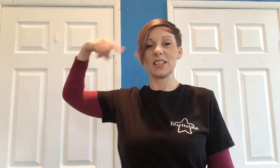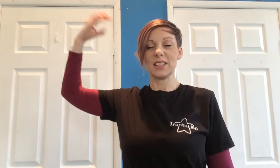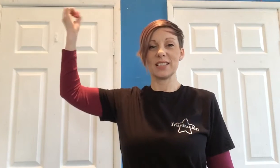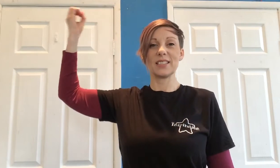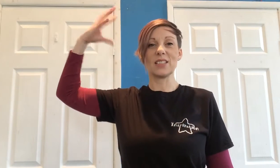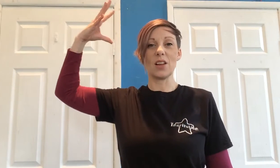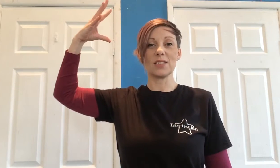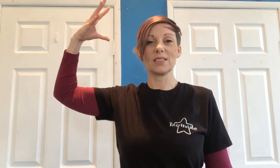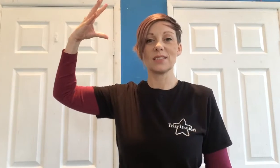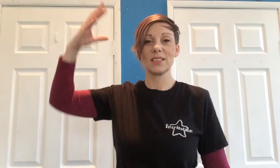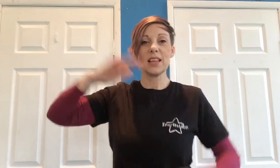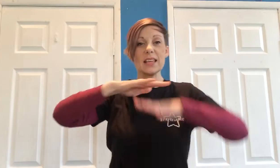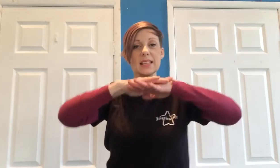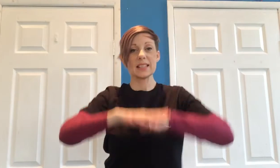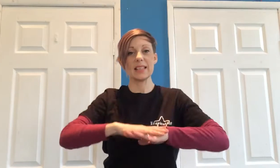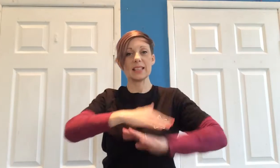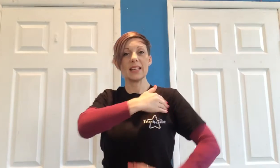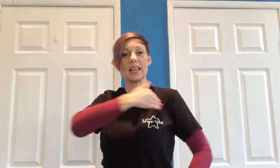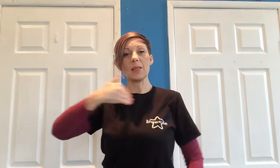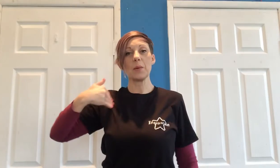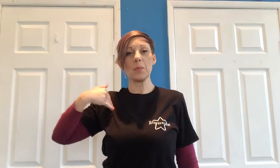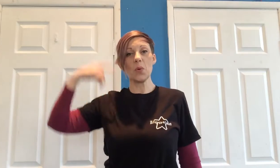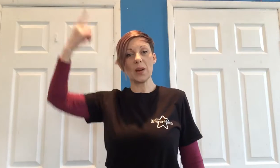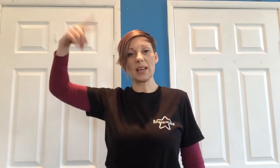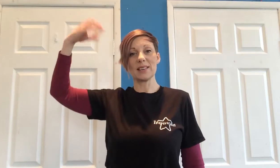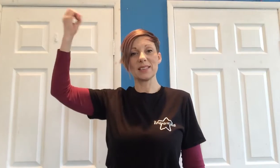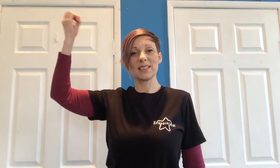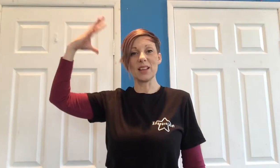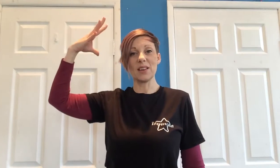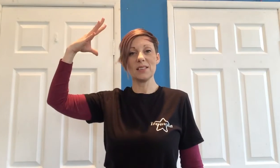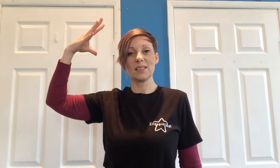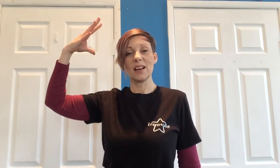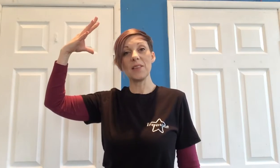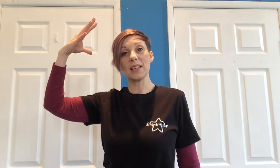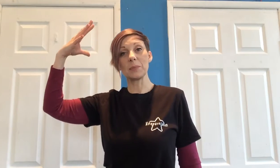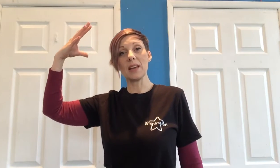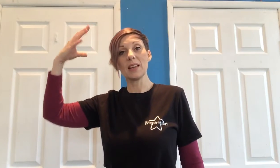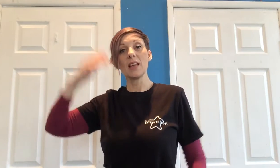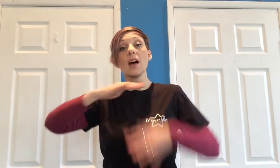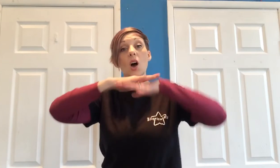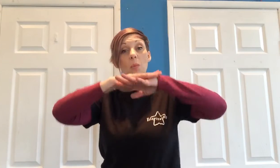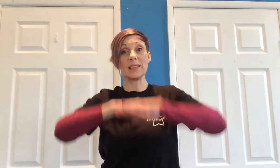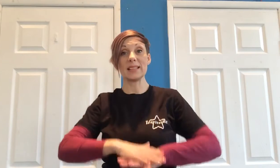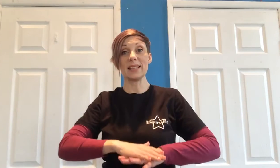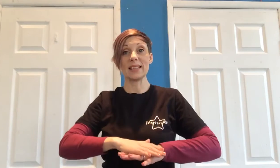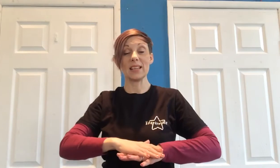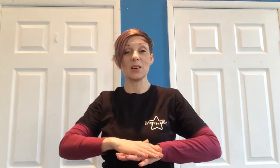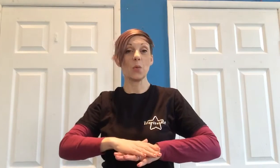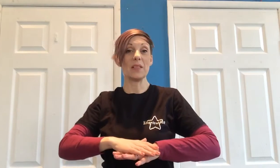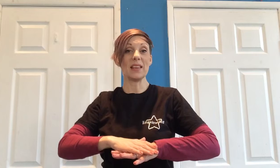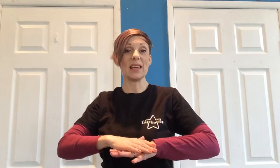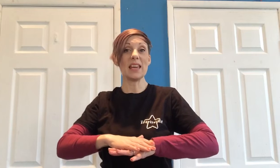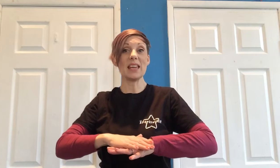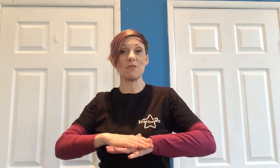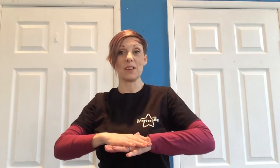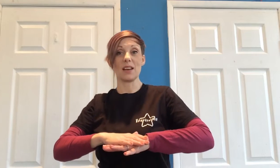Sun sitting in the morning Sun and the next bit I'll be sitting when the evening